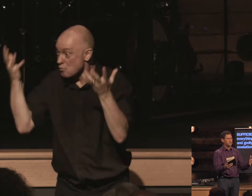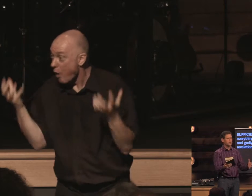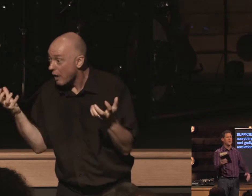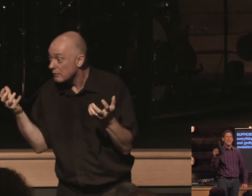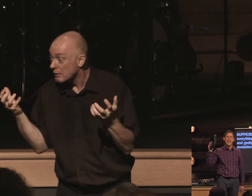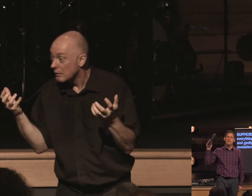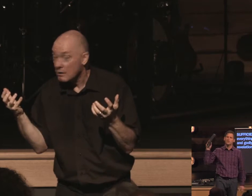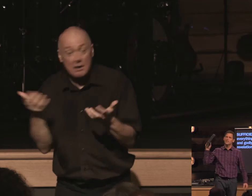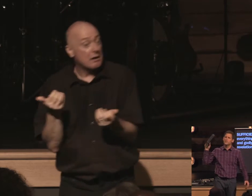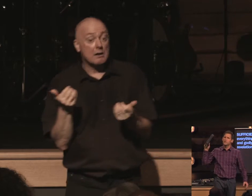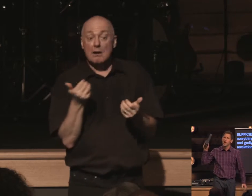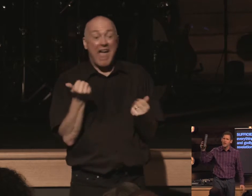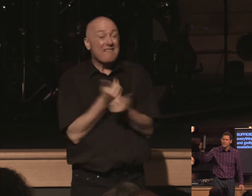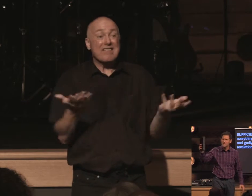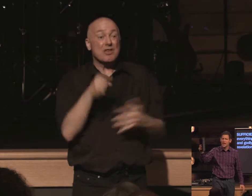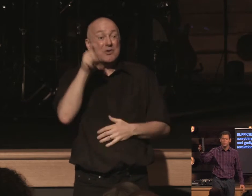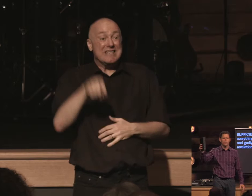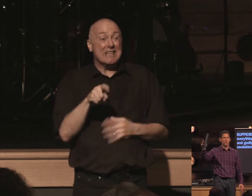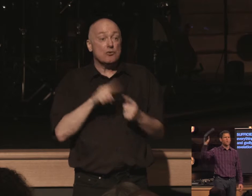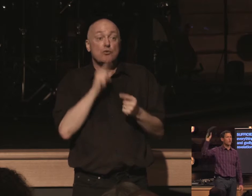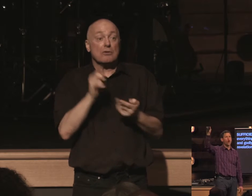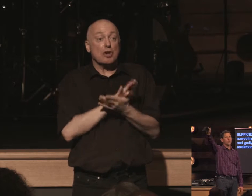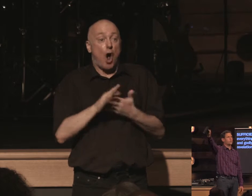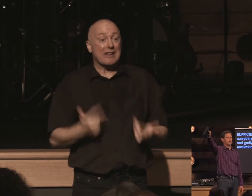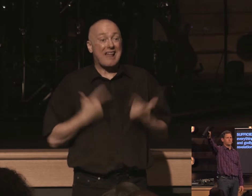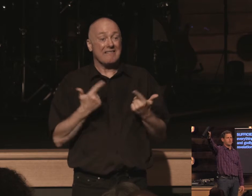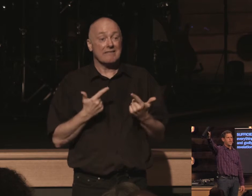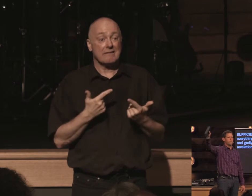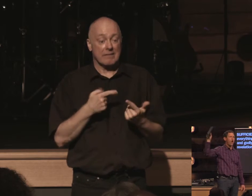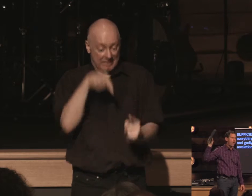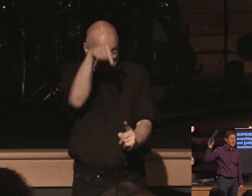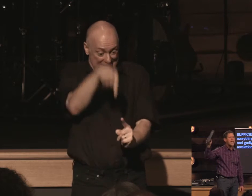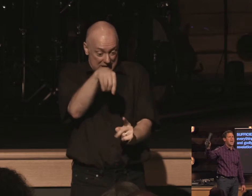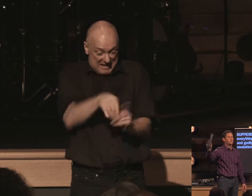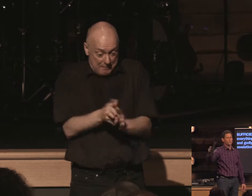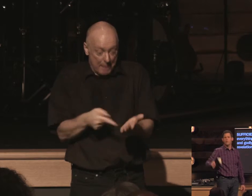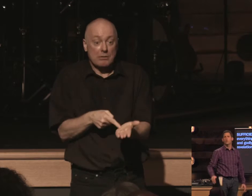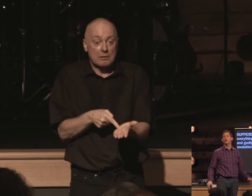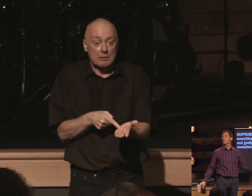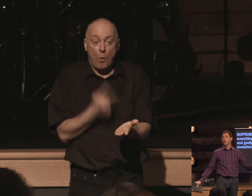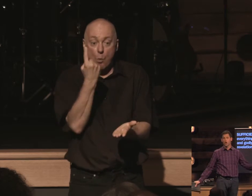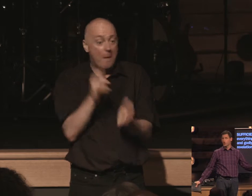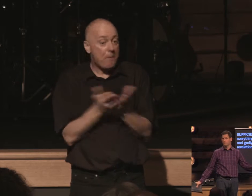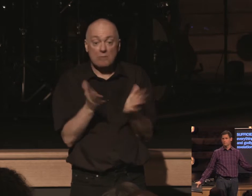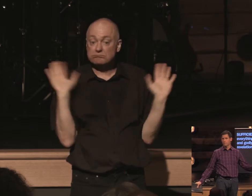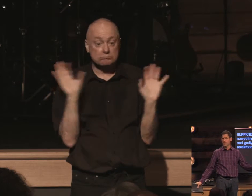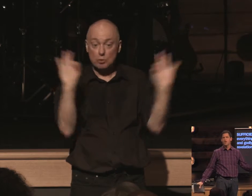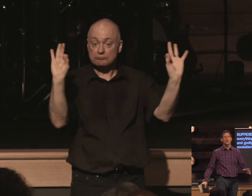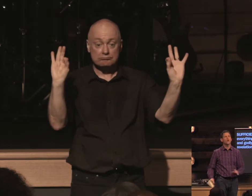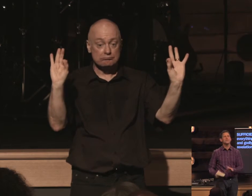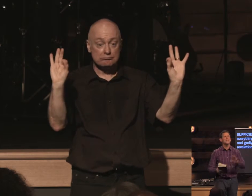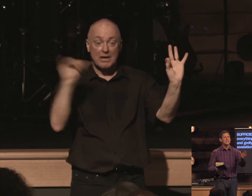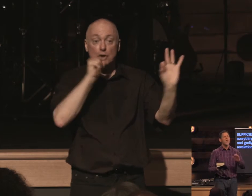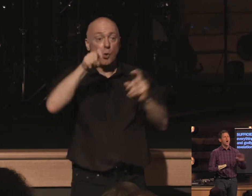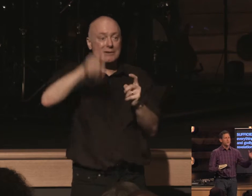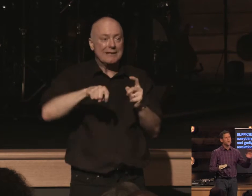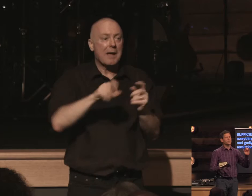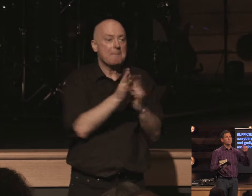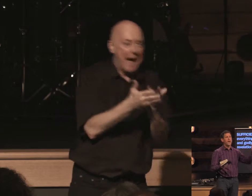sins and to live godly lives before him it's all in the book if all we had was one book we're good okay you don't need other books can be